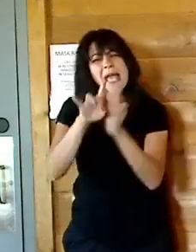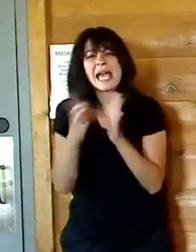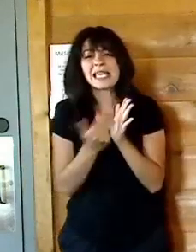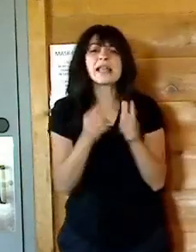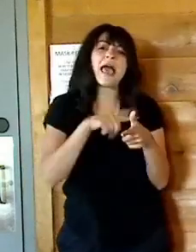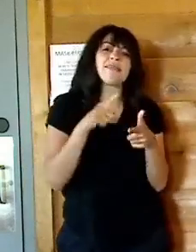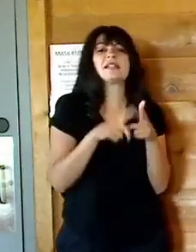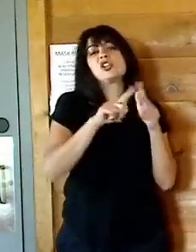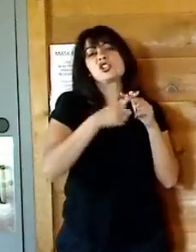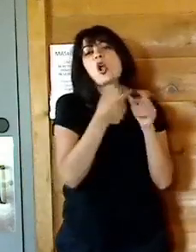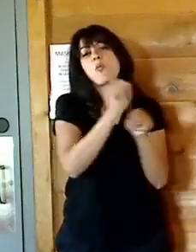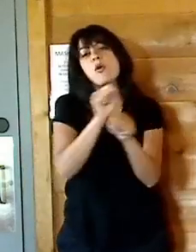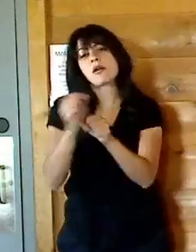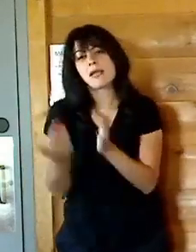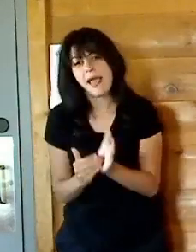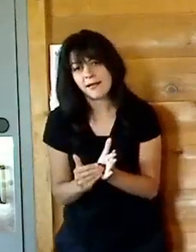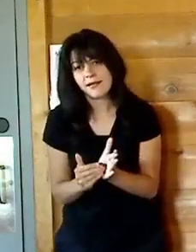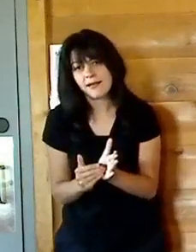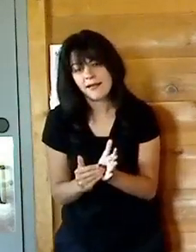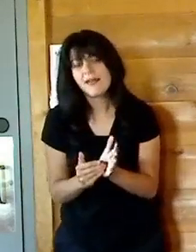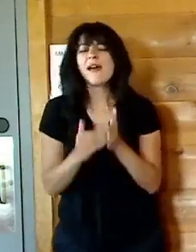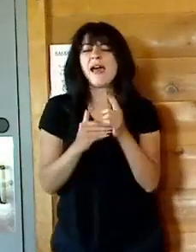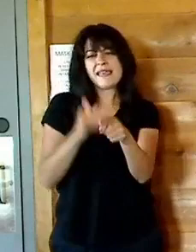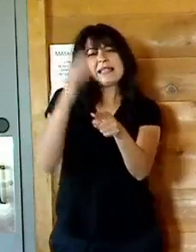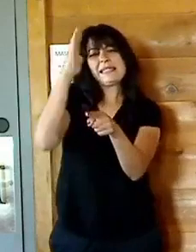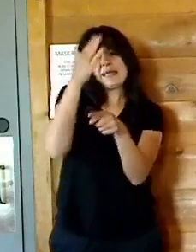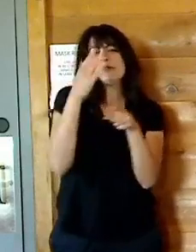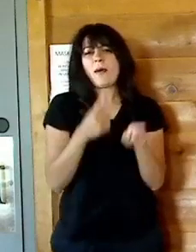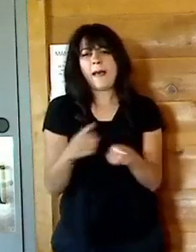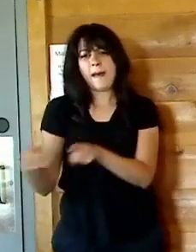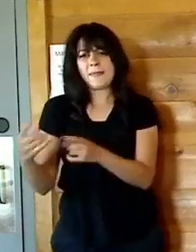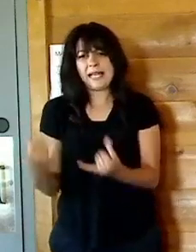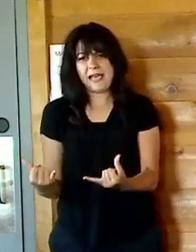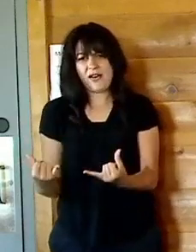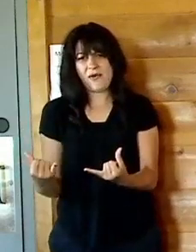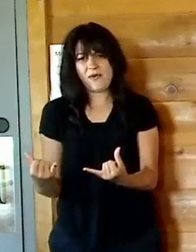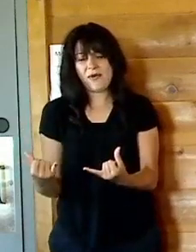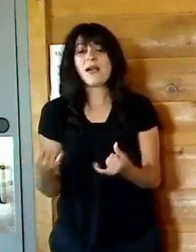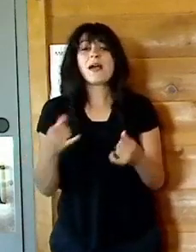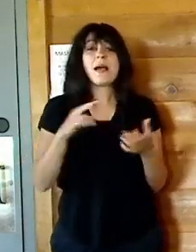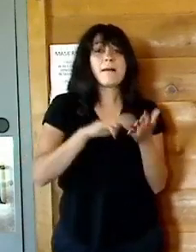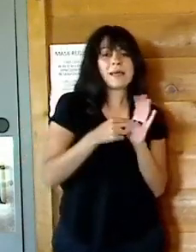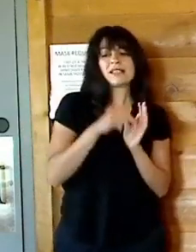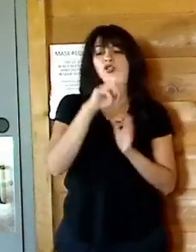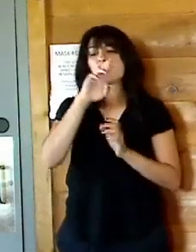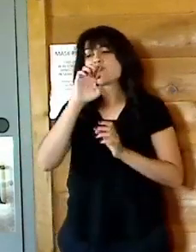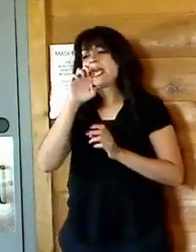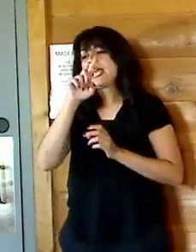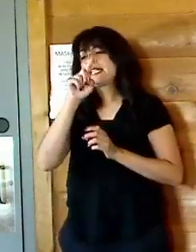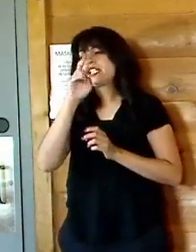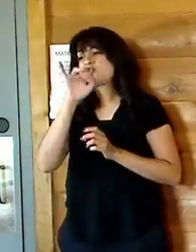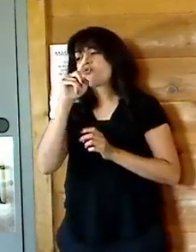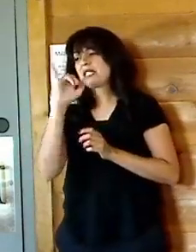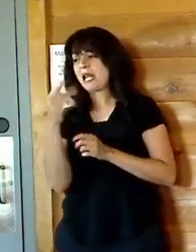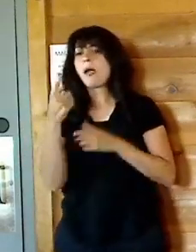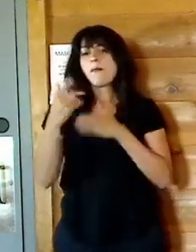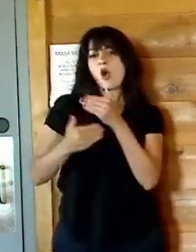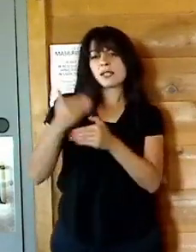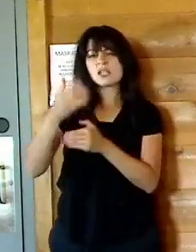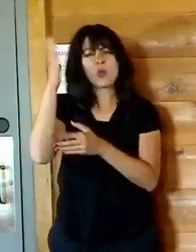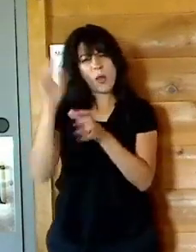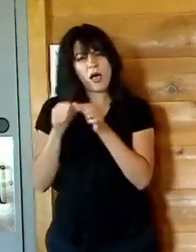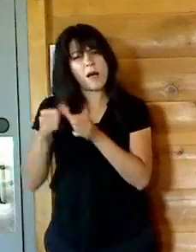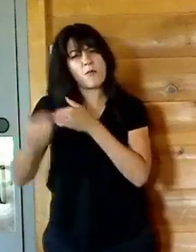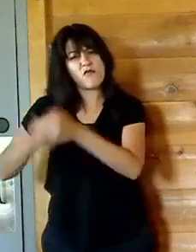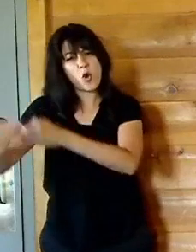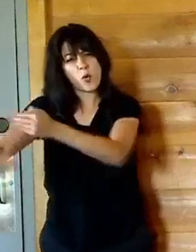so that's, as I understand it, what's, uh, what's occurring and the redistricting process will, will move forward in an independent way.